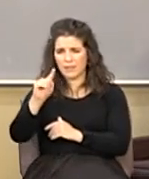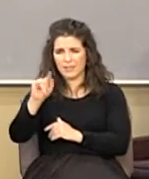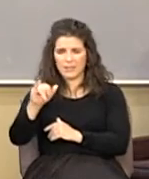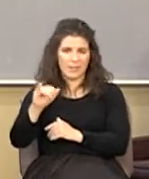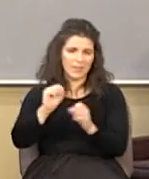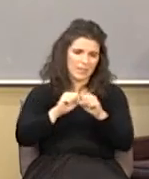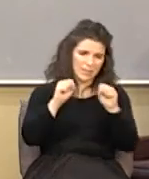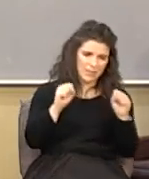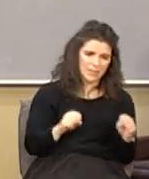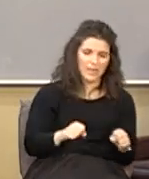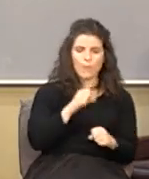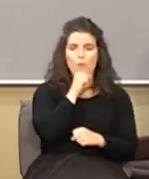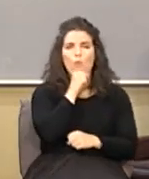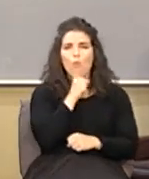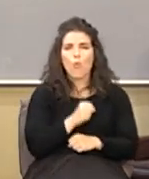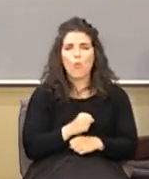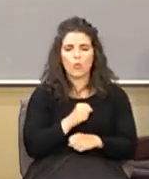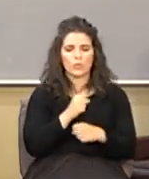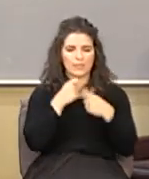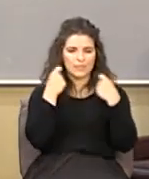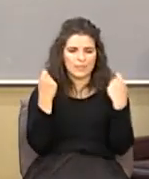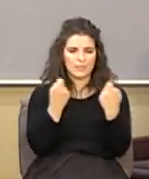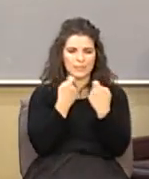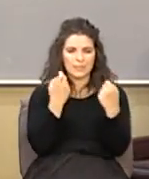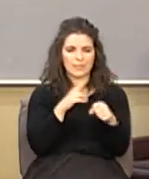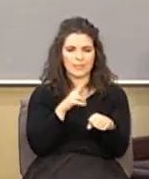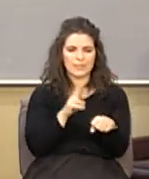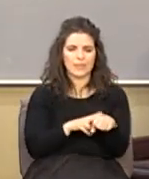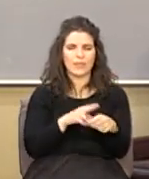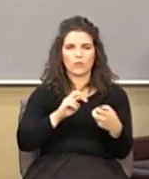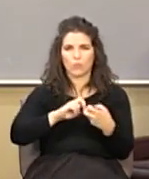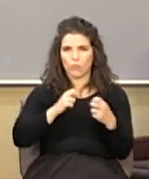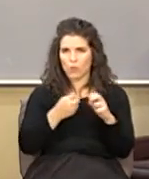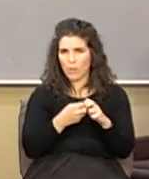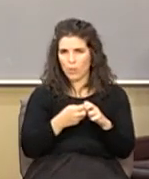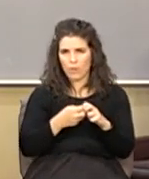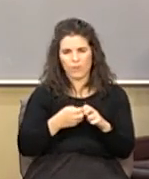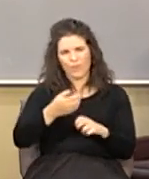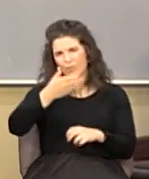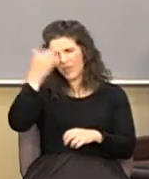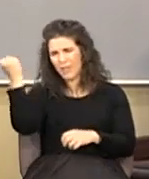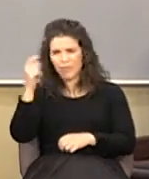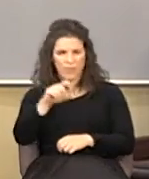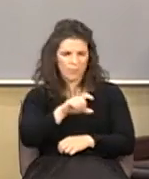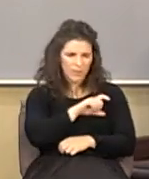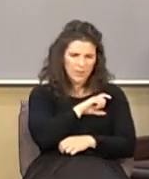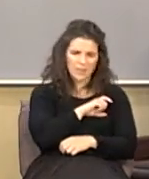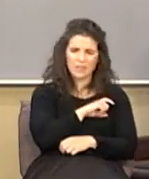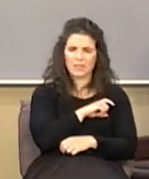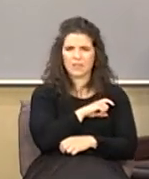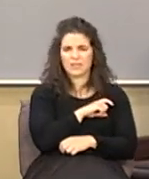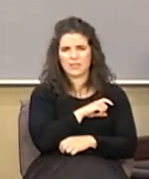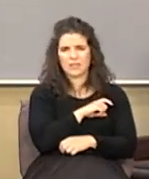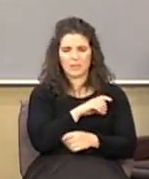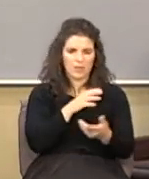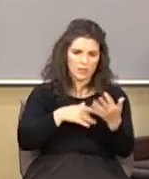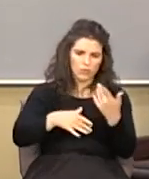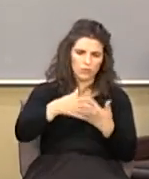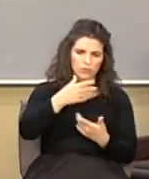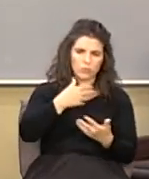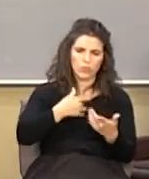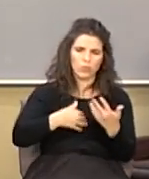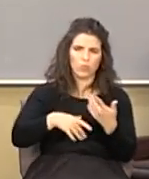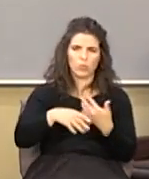systemic old sin nature problem forget about police and social